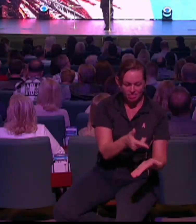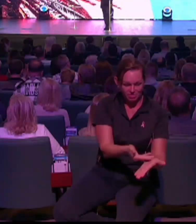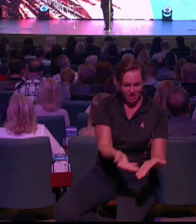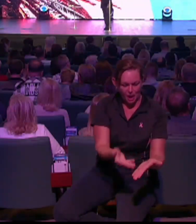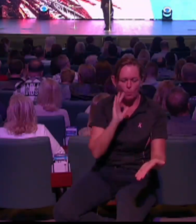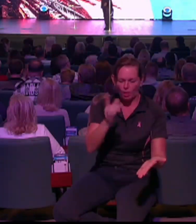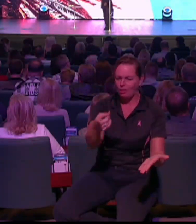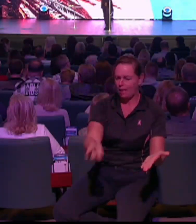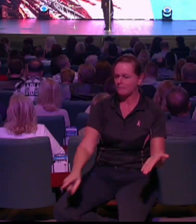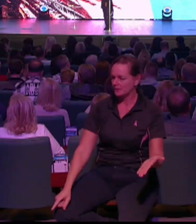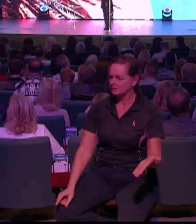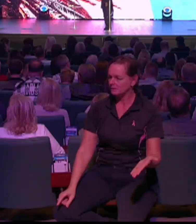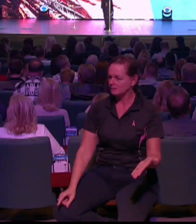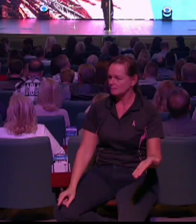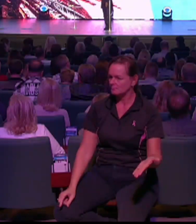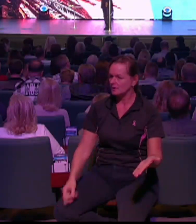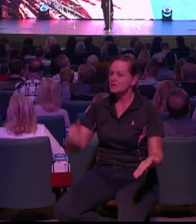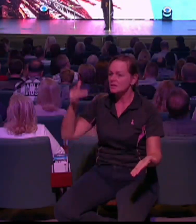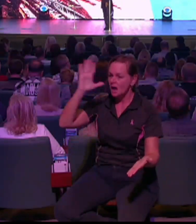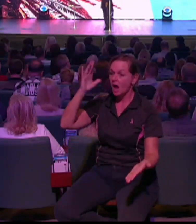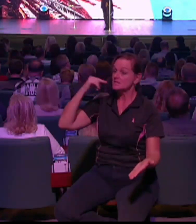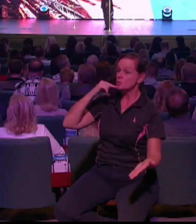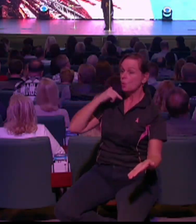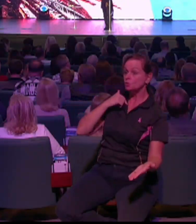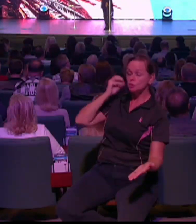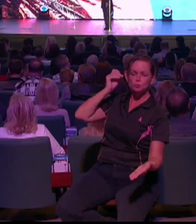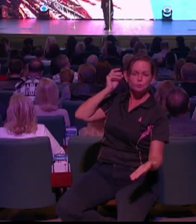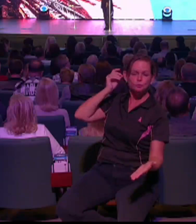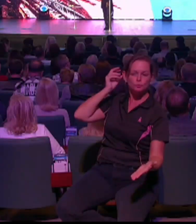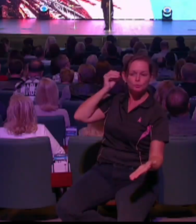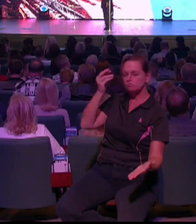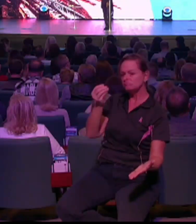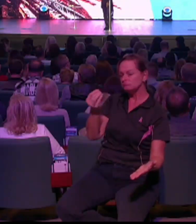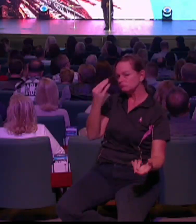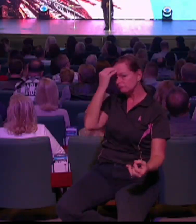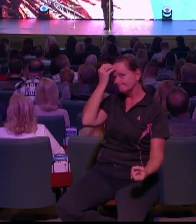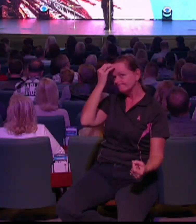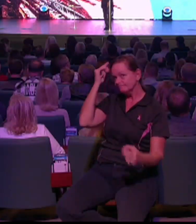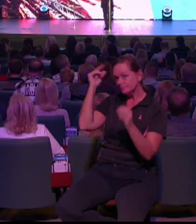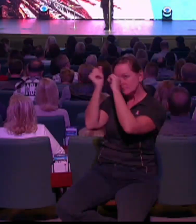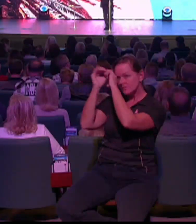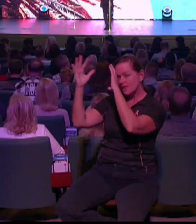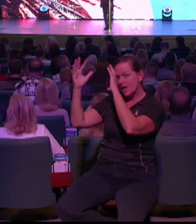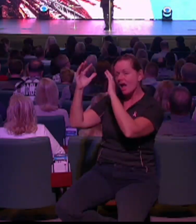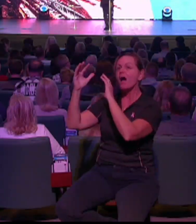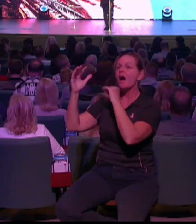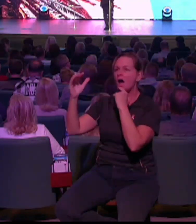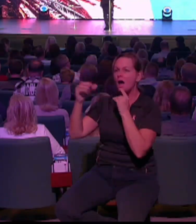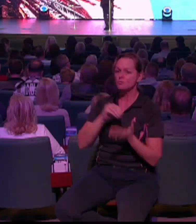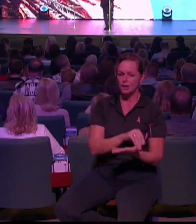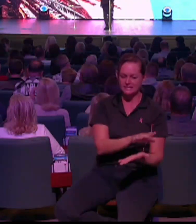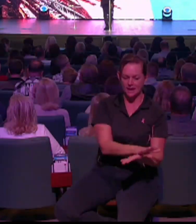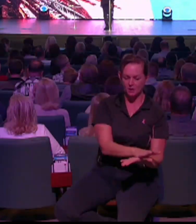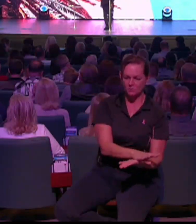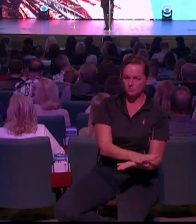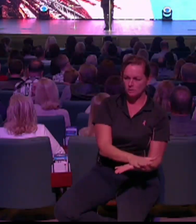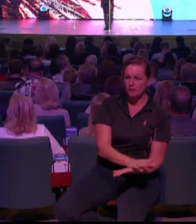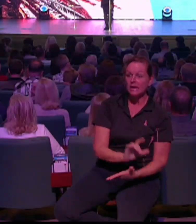It will not delay. God will bring this forth in the fullness of time. By writing it down now, you will actually have a roadmap